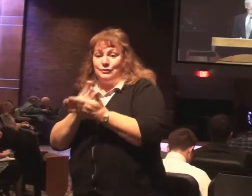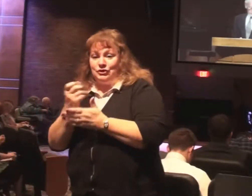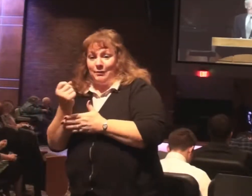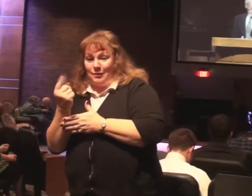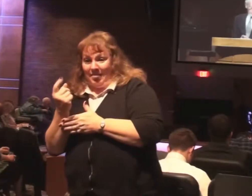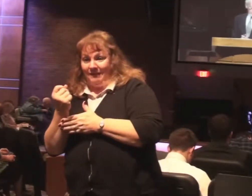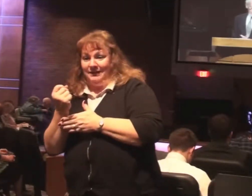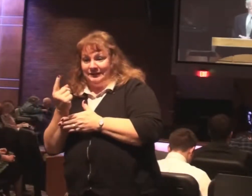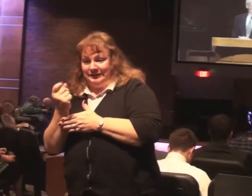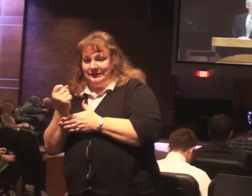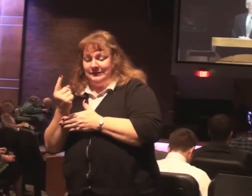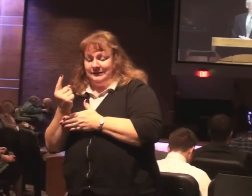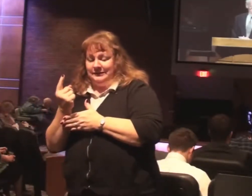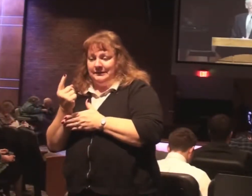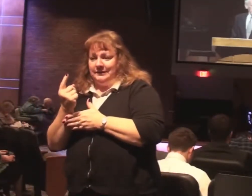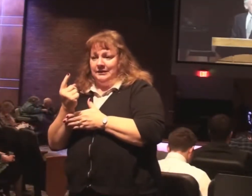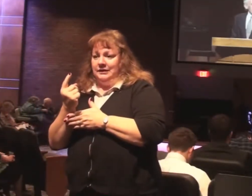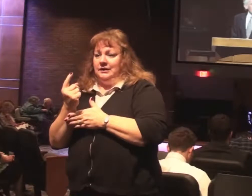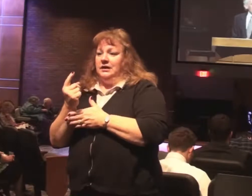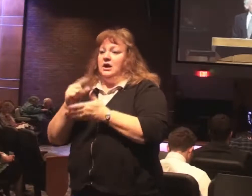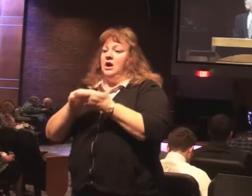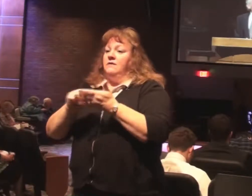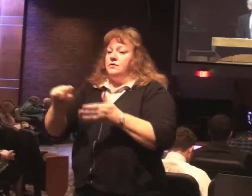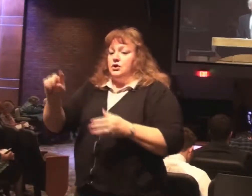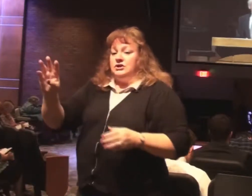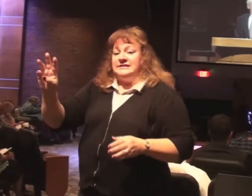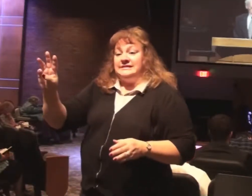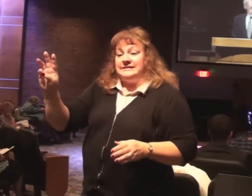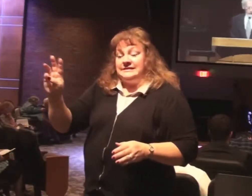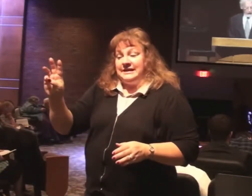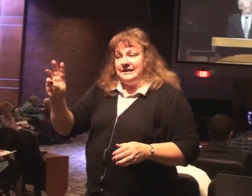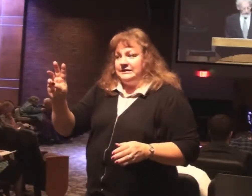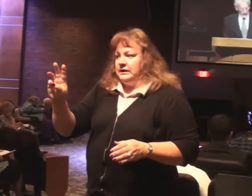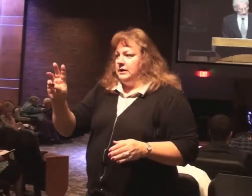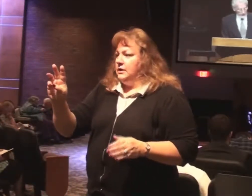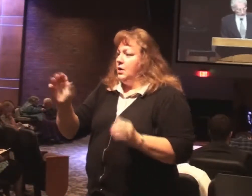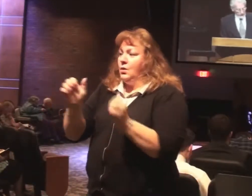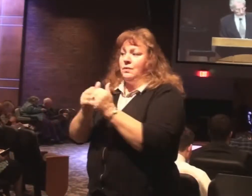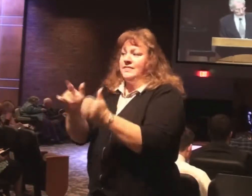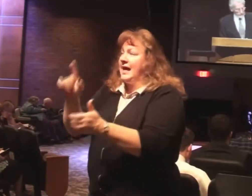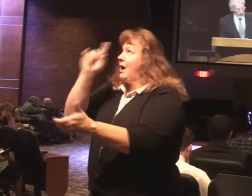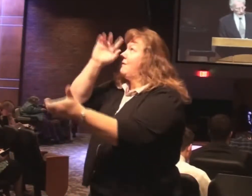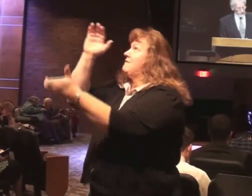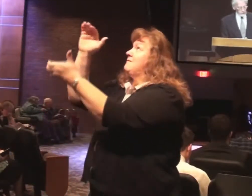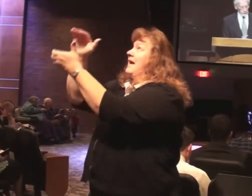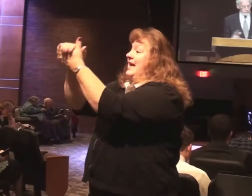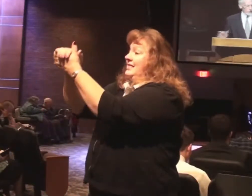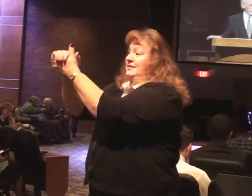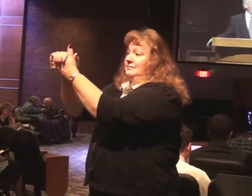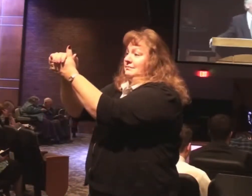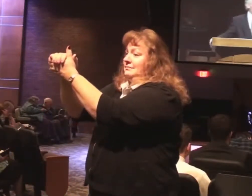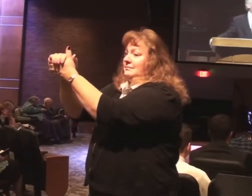and verse 6, we were told, but without faith, it is impossible to please God.